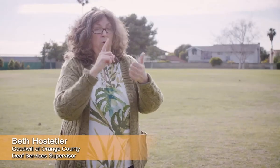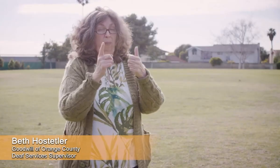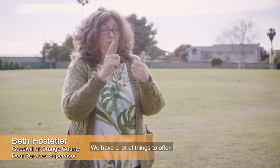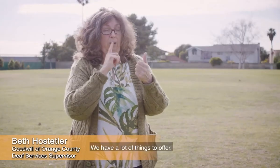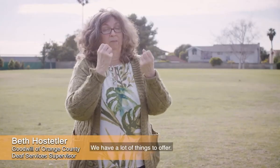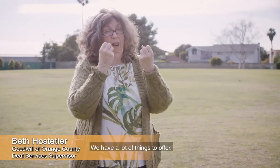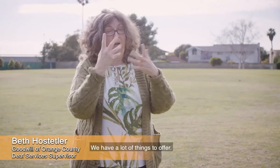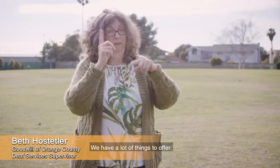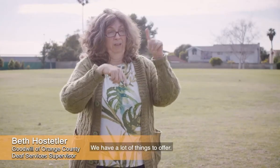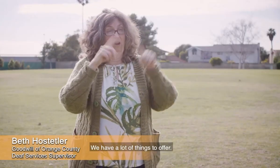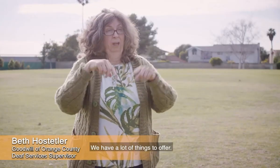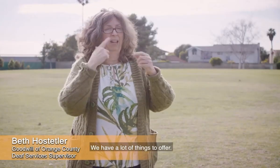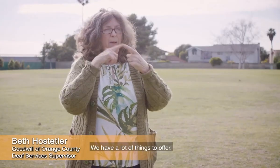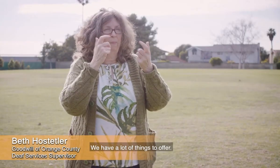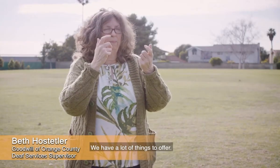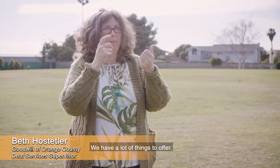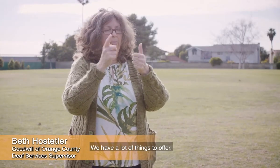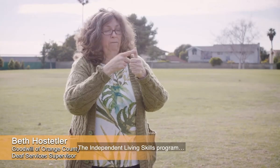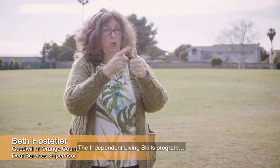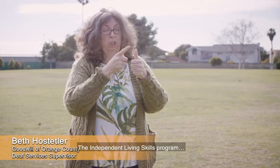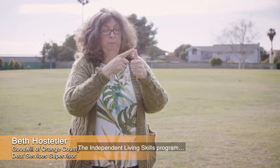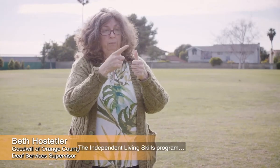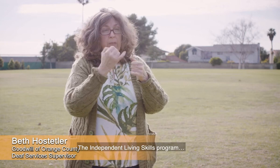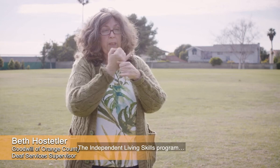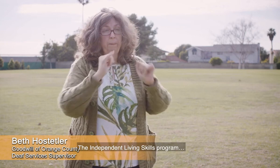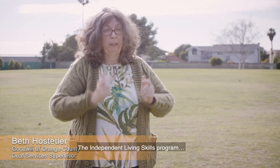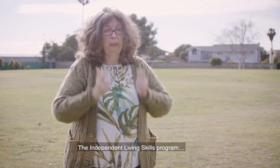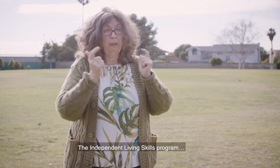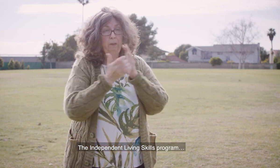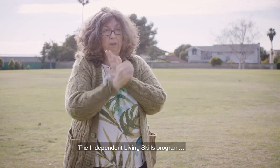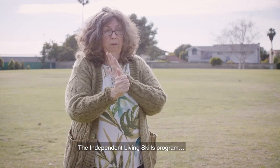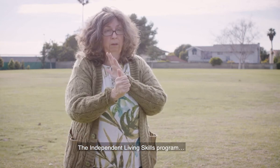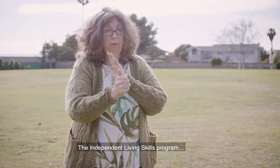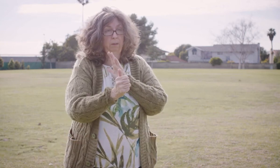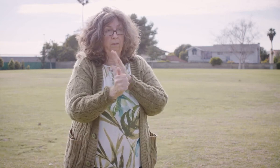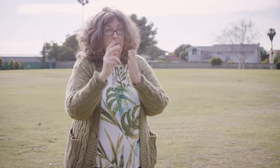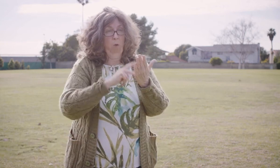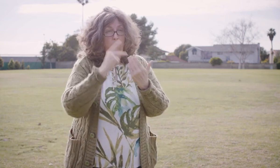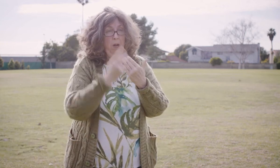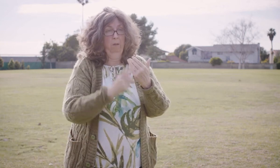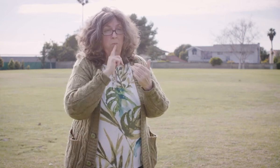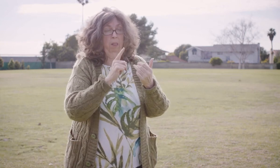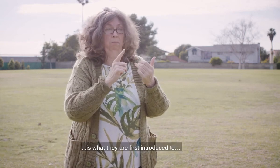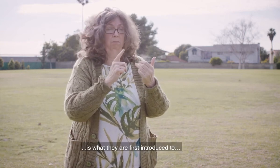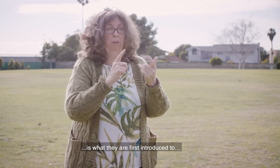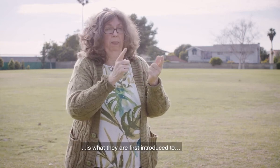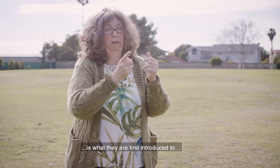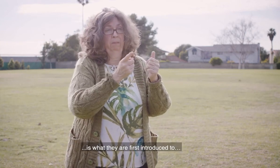We have a lot of things to offer. The Independent Living Skills program is what they're